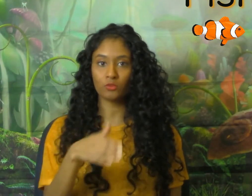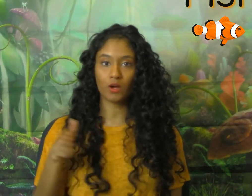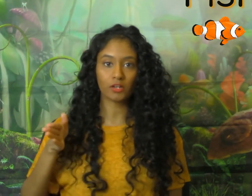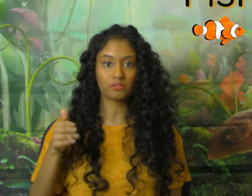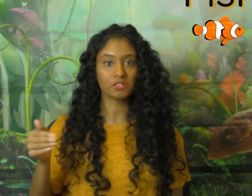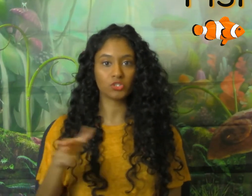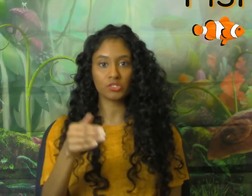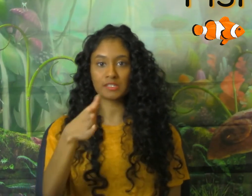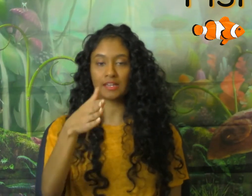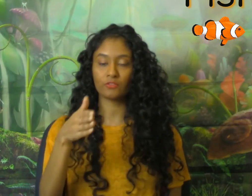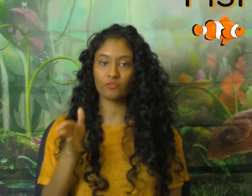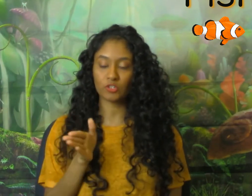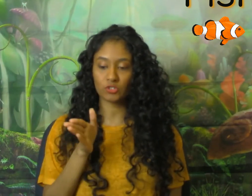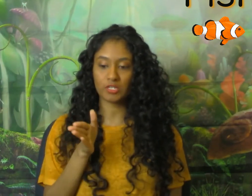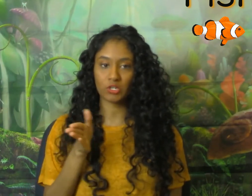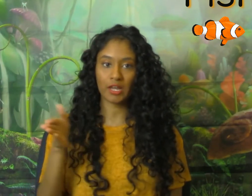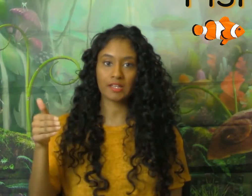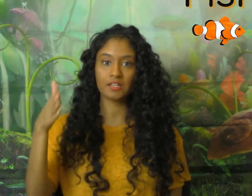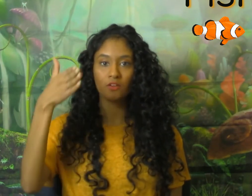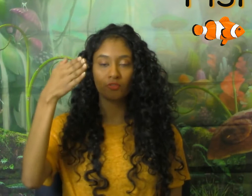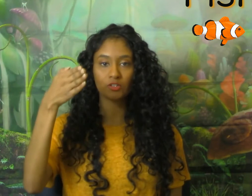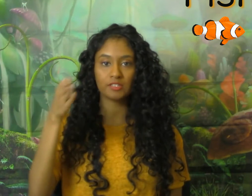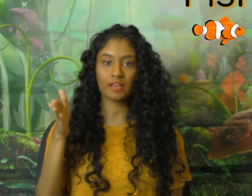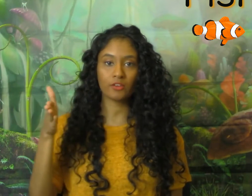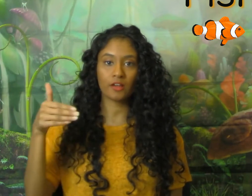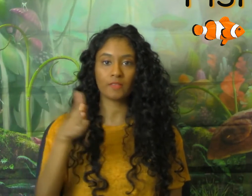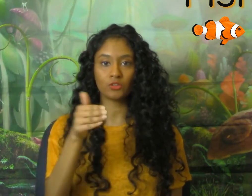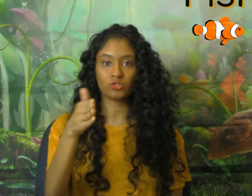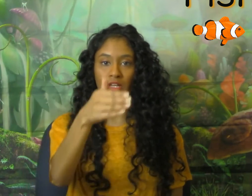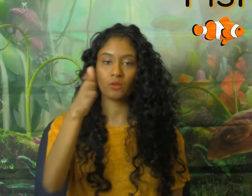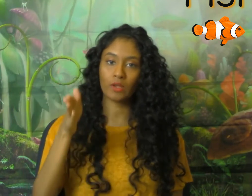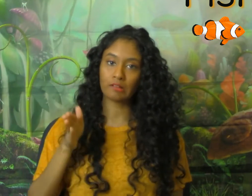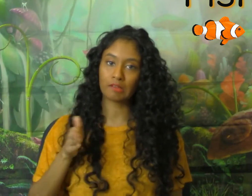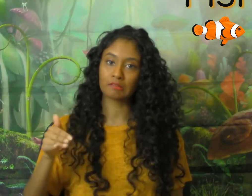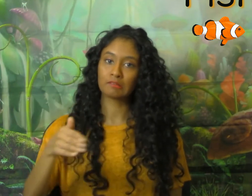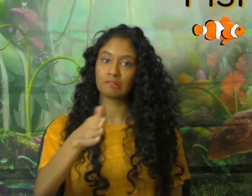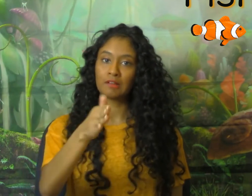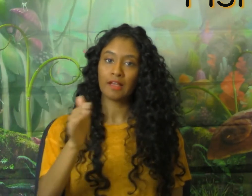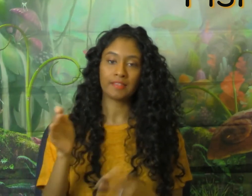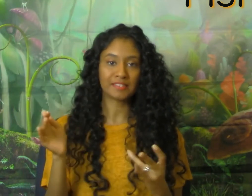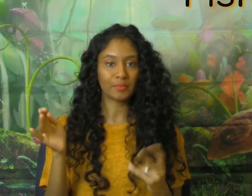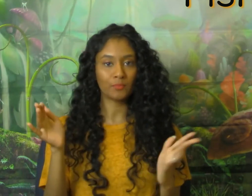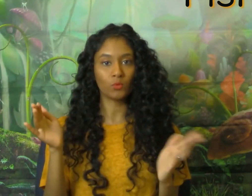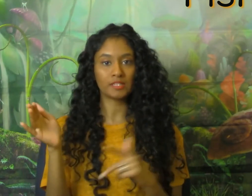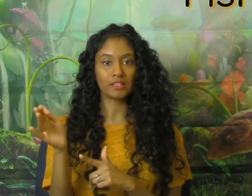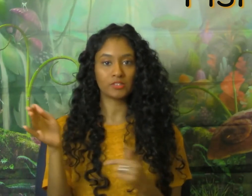water. This is just the sign for fish. So you take your hand, fingers together, and then you just kind of wiggle it. And then some people will take their second